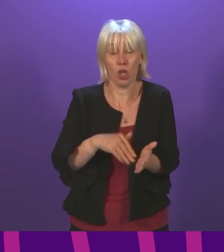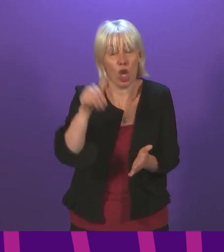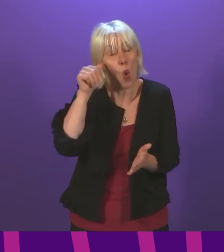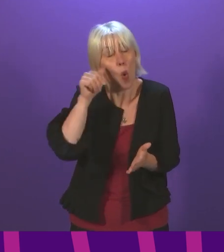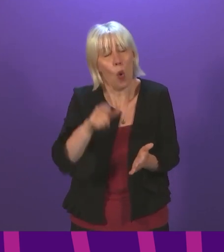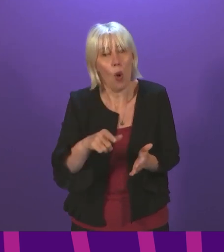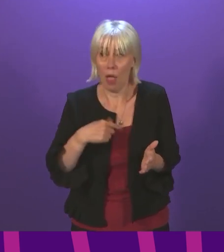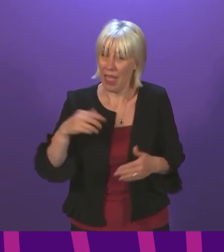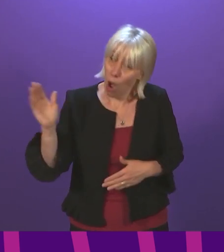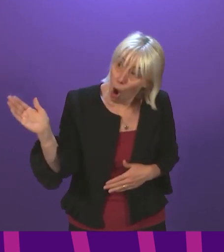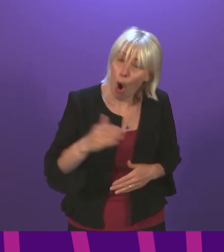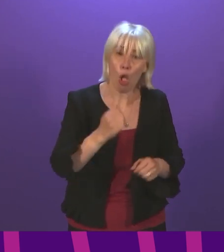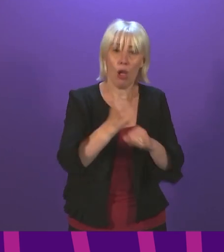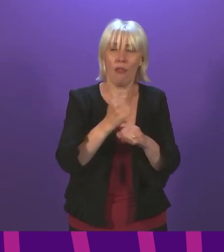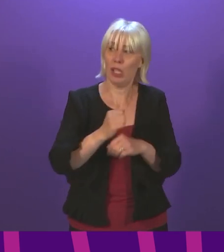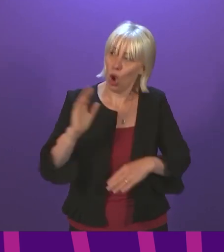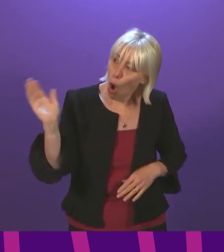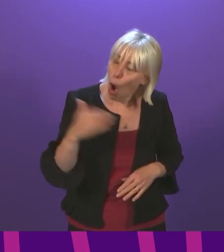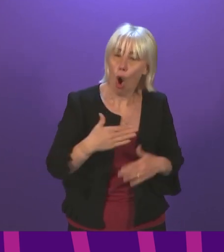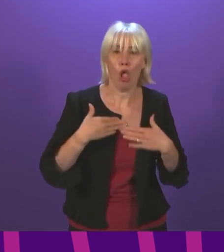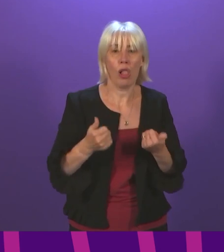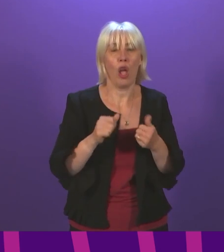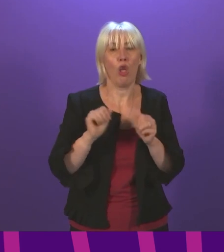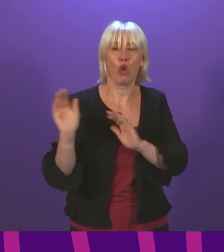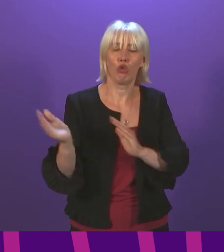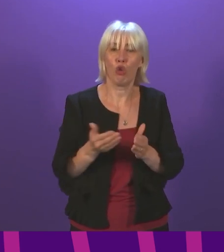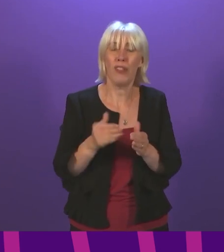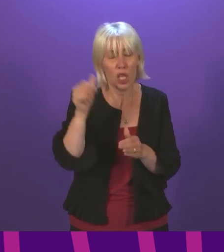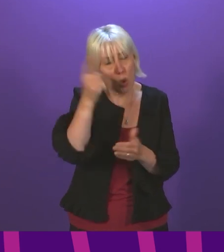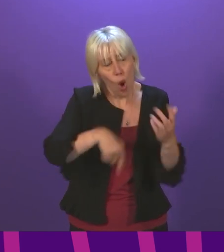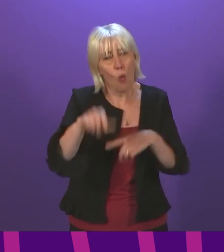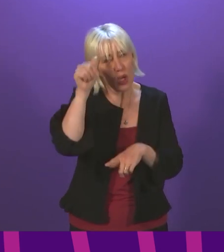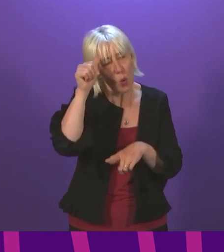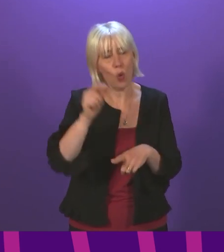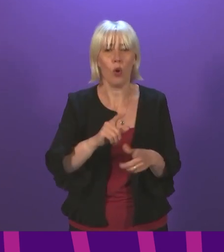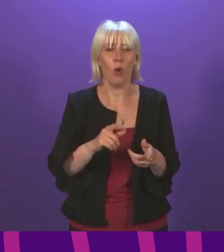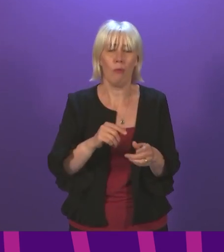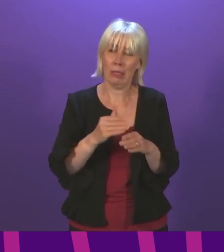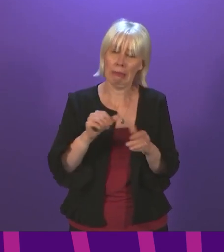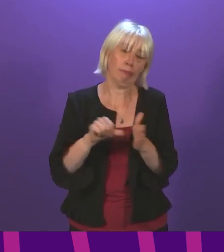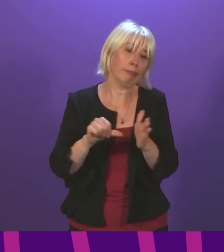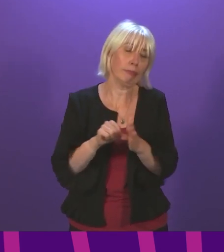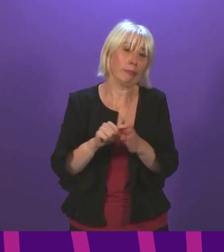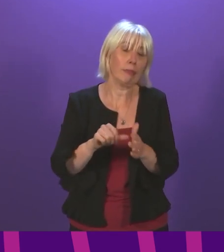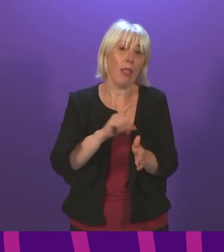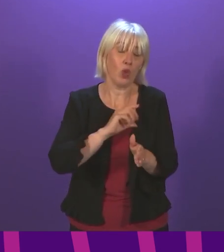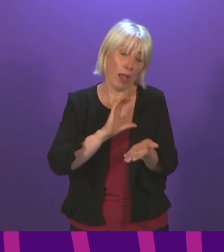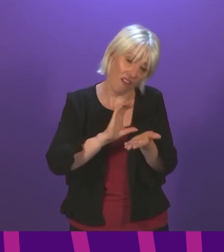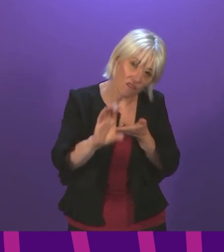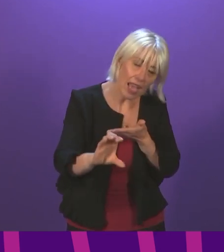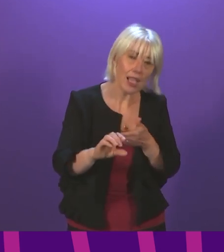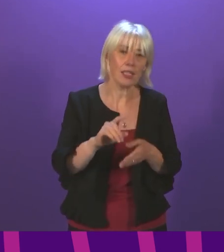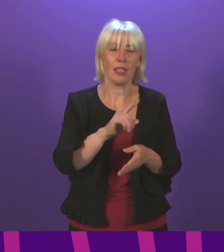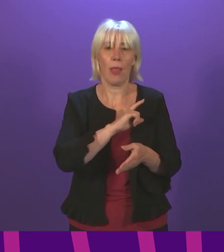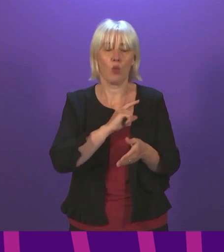difficulties that all governments and all health services are having as we try to recover. That's why we're making the investment. That's why we've got the recovery plan. And that's why we'll